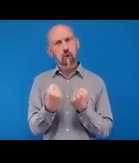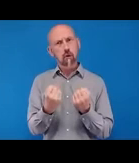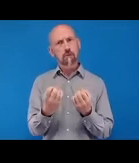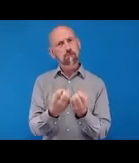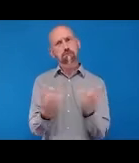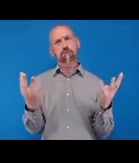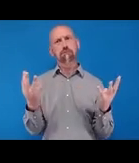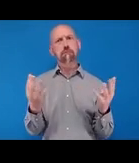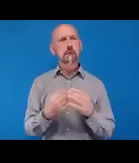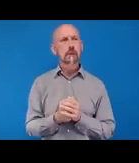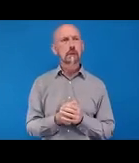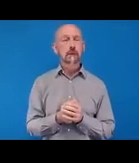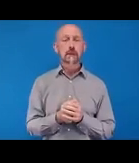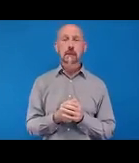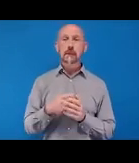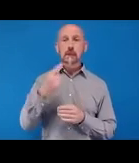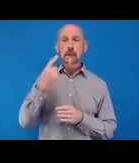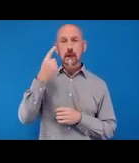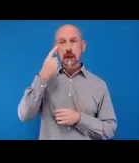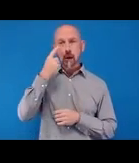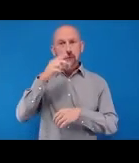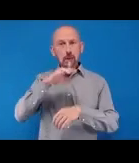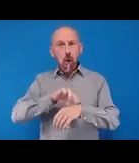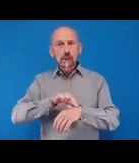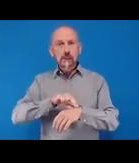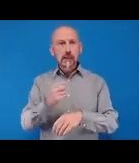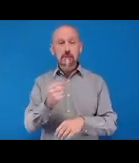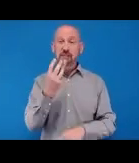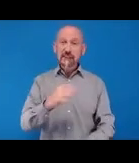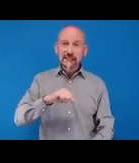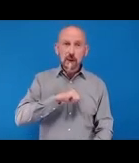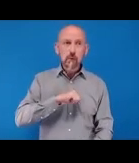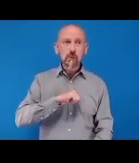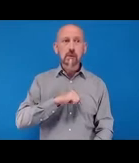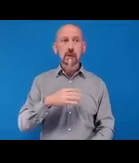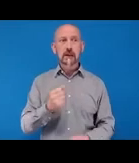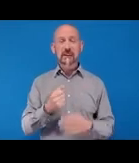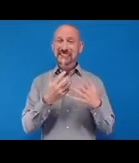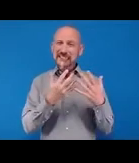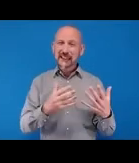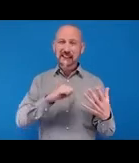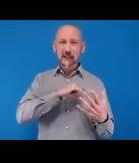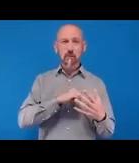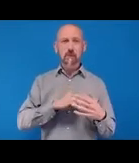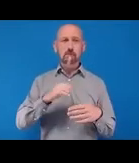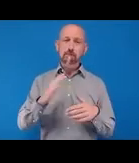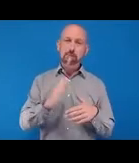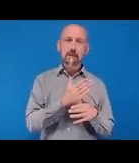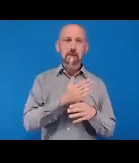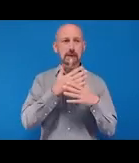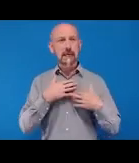ophthalmologists. We have more than 10,000 primary healthcare. And we have more than 3,000 hospitals.